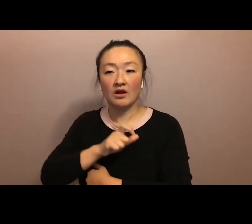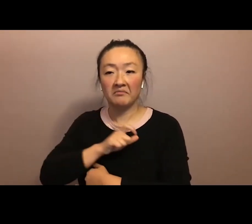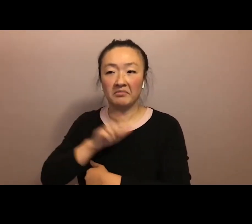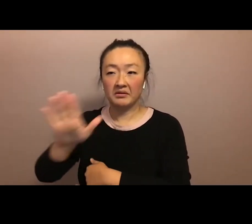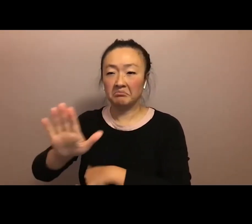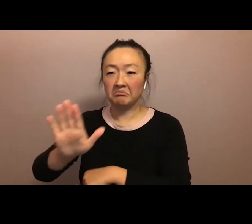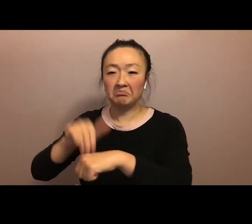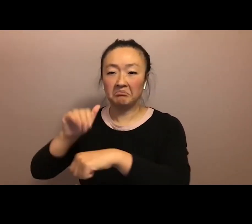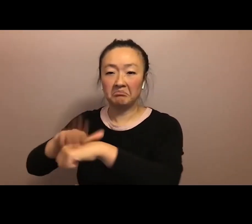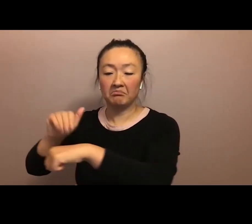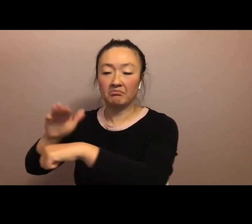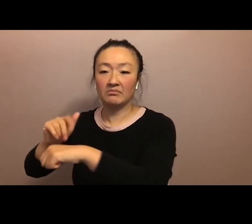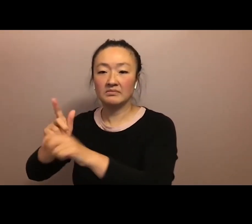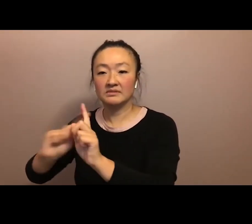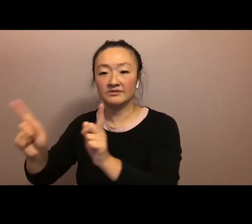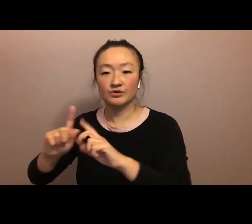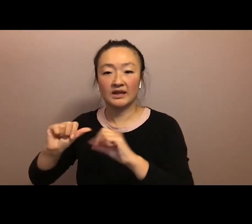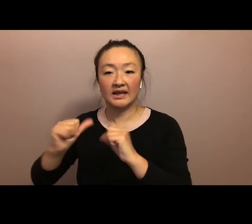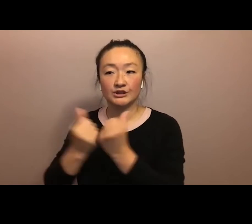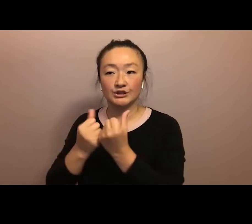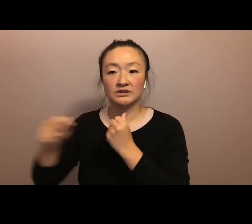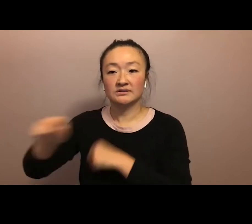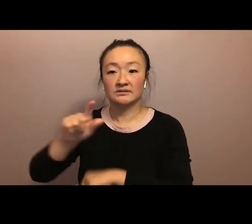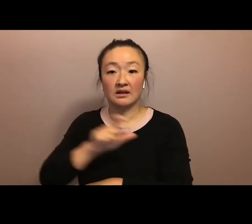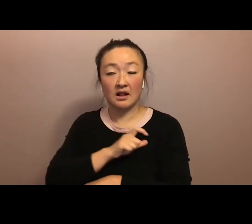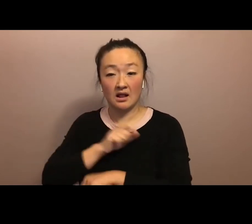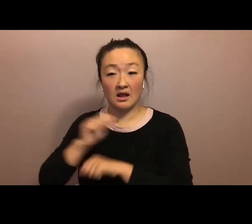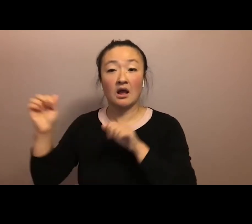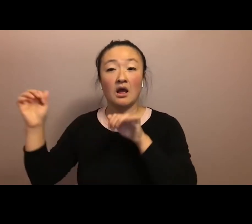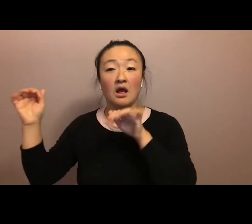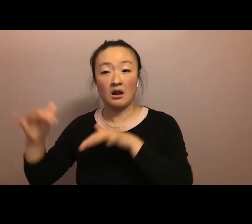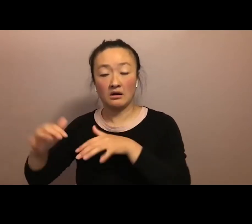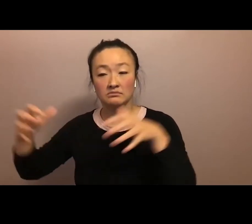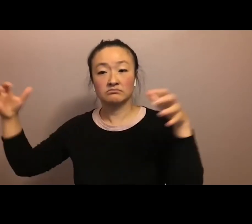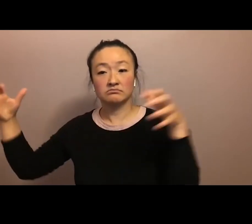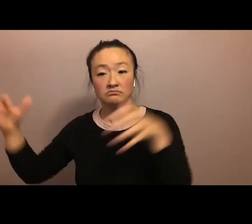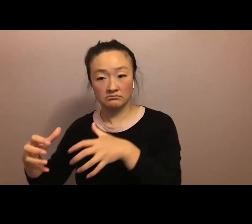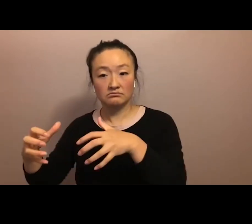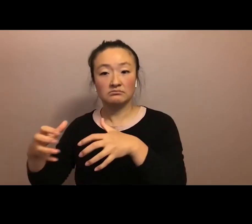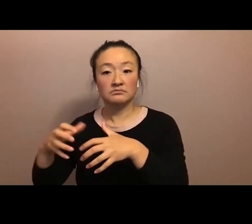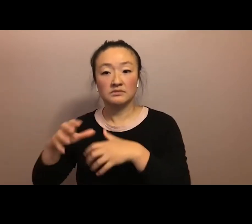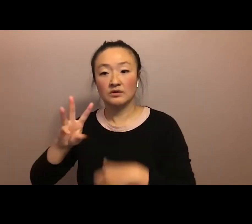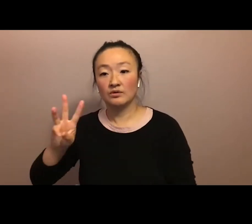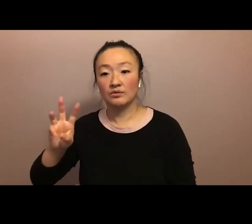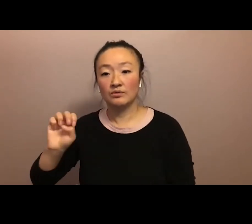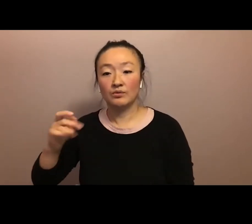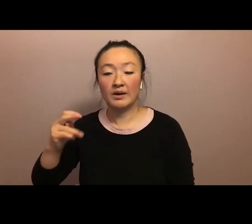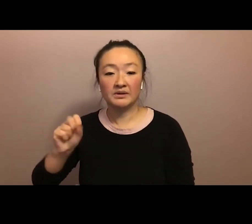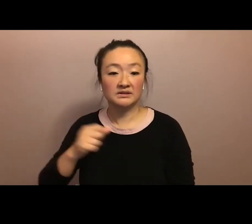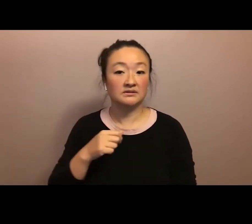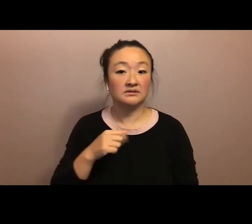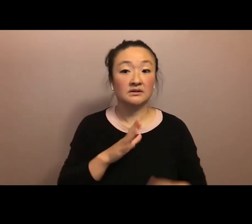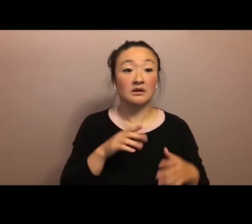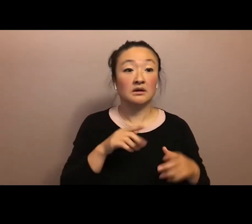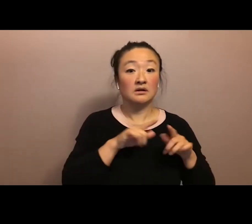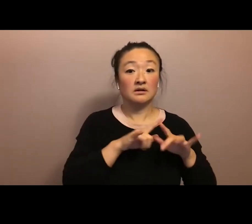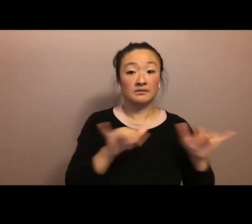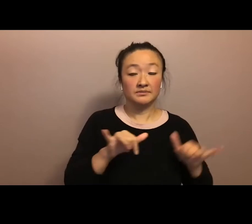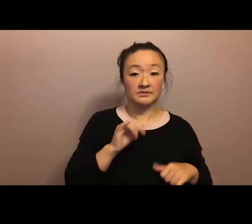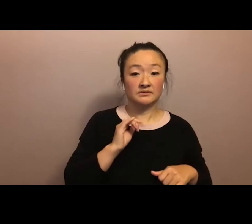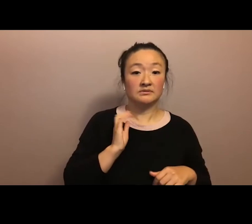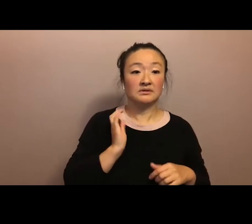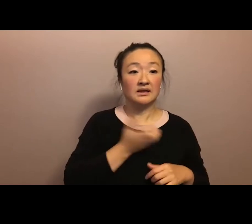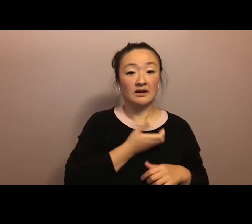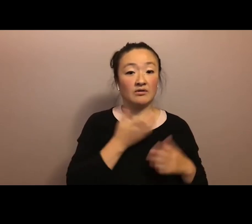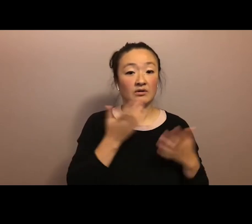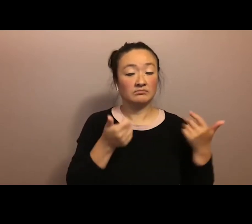separate agencies. And while these officers collected their weapons, our kumu, masters of ceremony, led us in the kahea of our